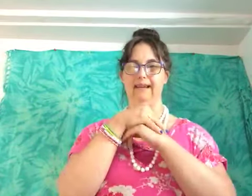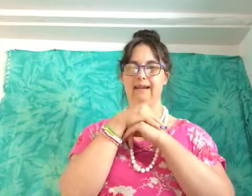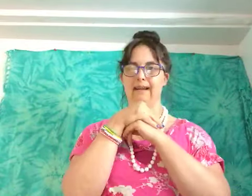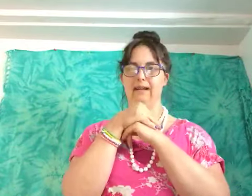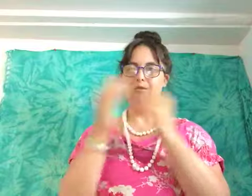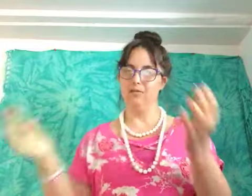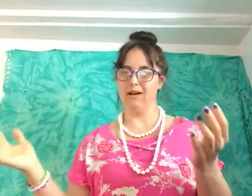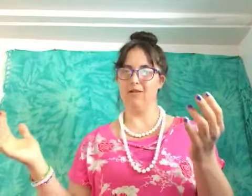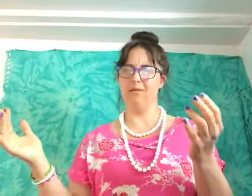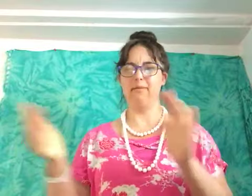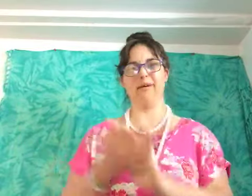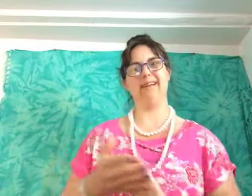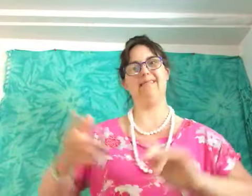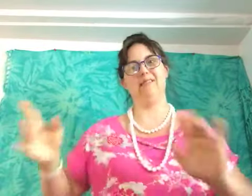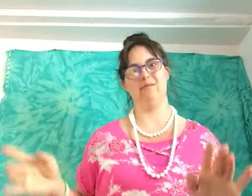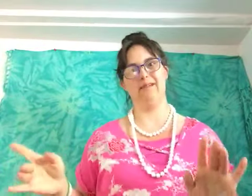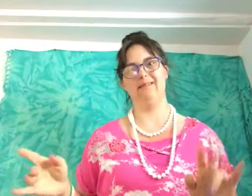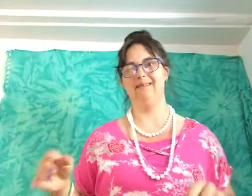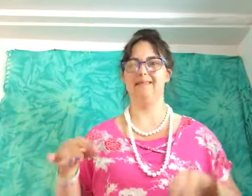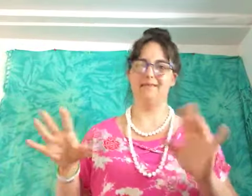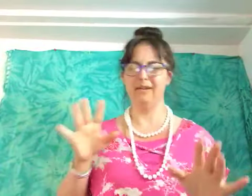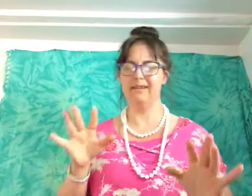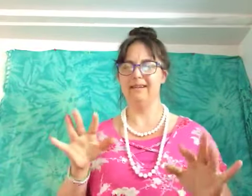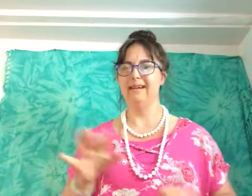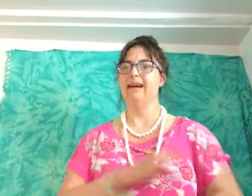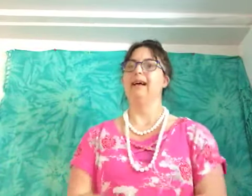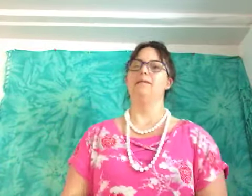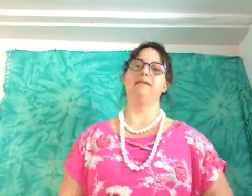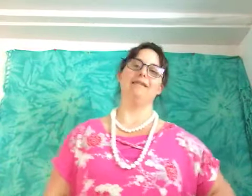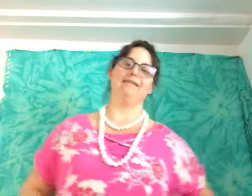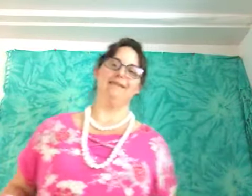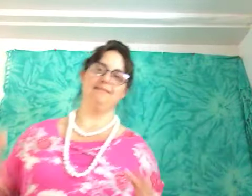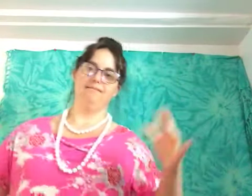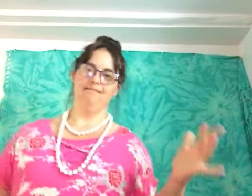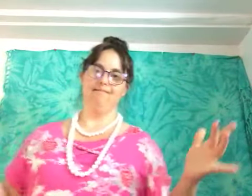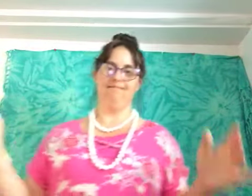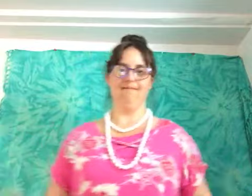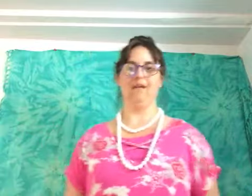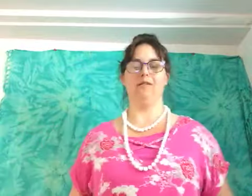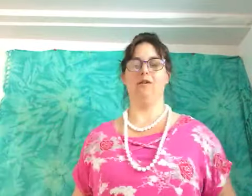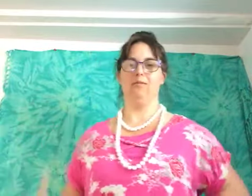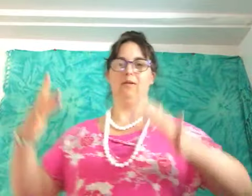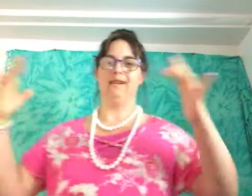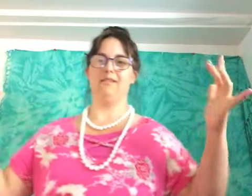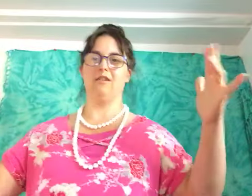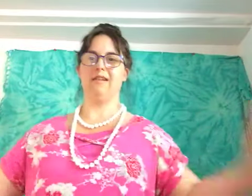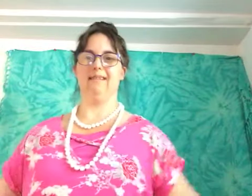YouTube channel but it's a little bit different because it's all about tick-tock and